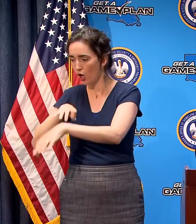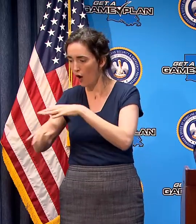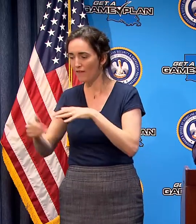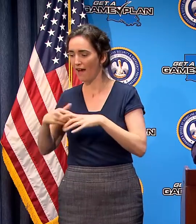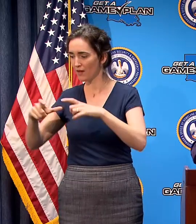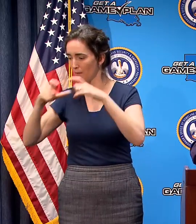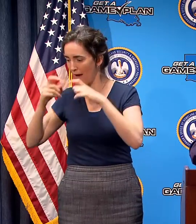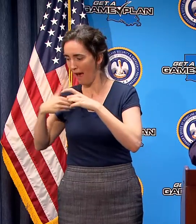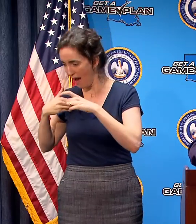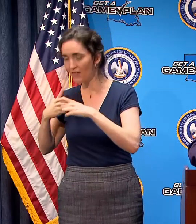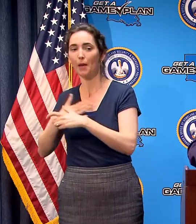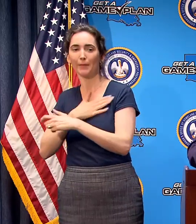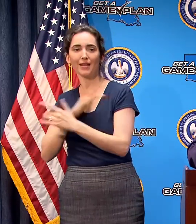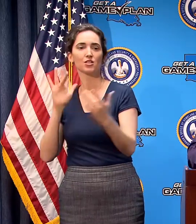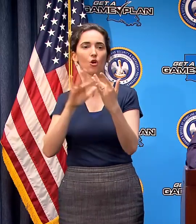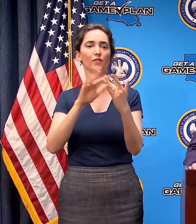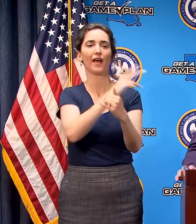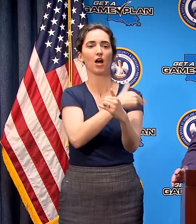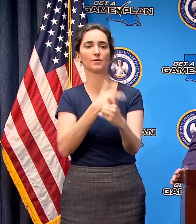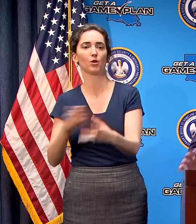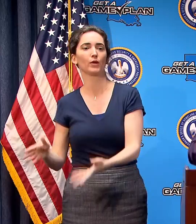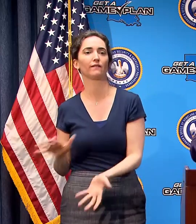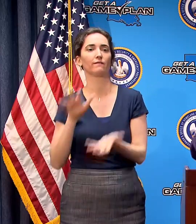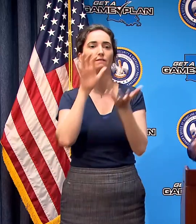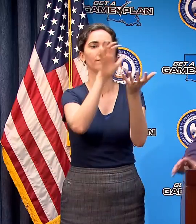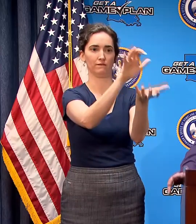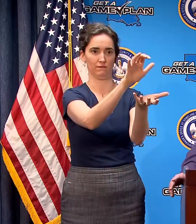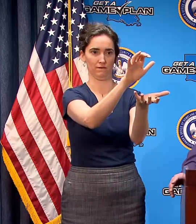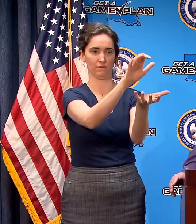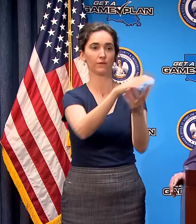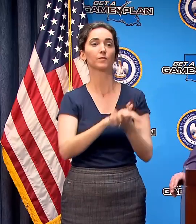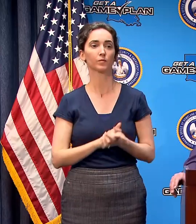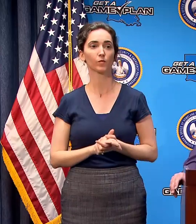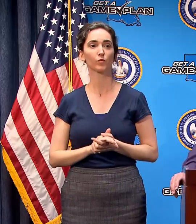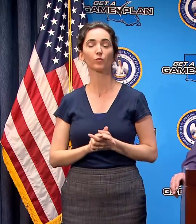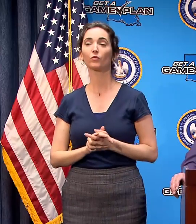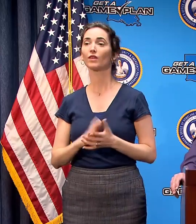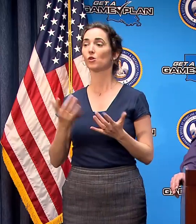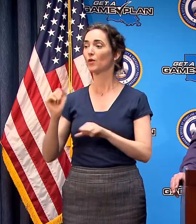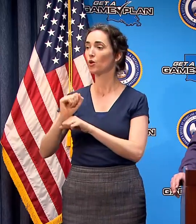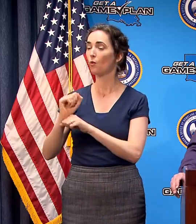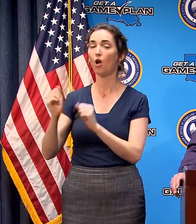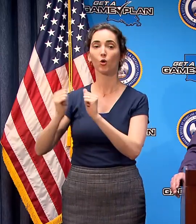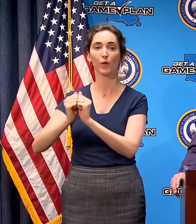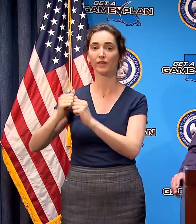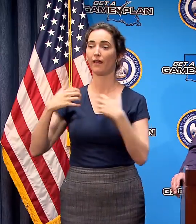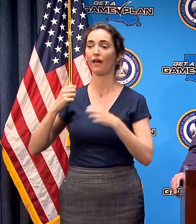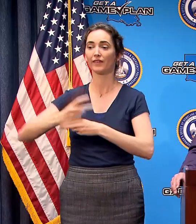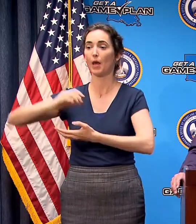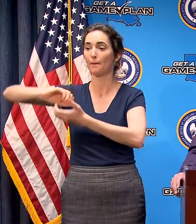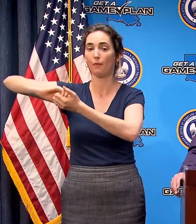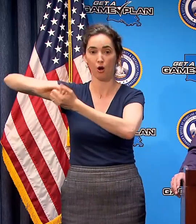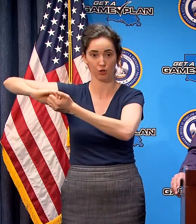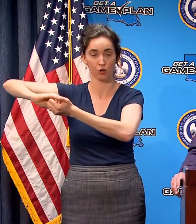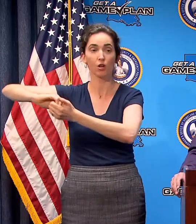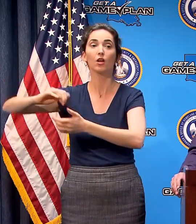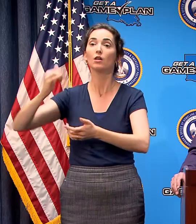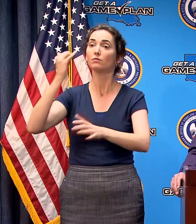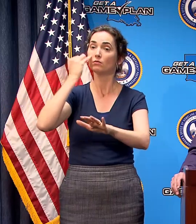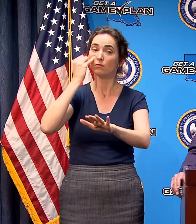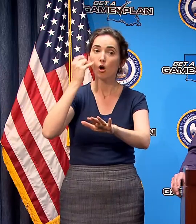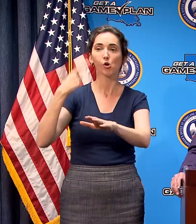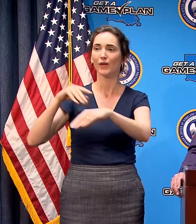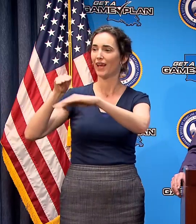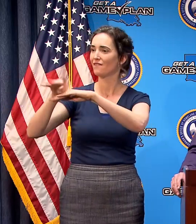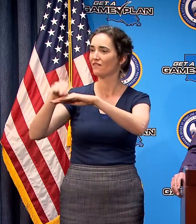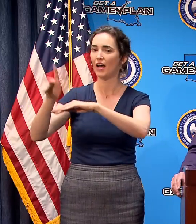all of this work we're doing where the health care i'm sorry with health care partners will be insufficient if people do not follow our advice